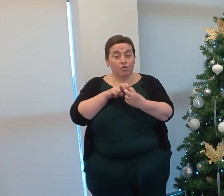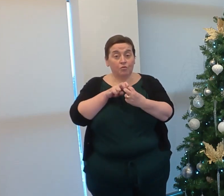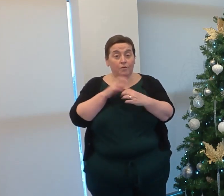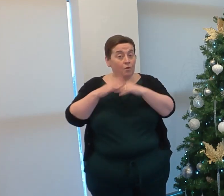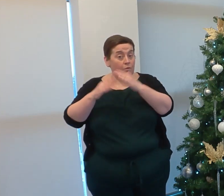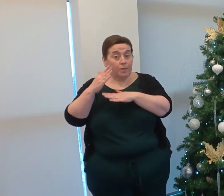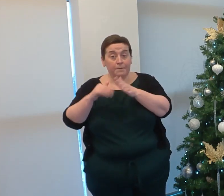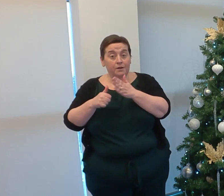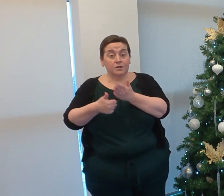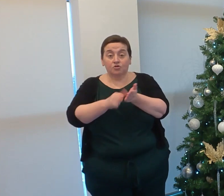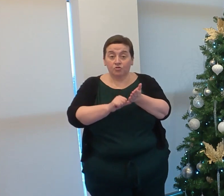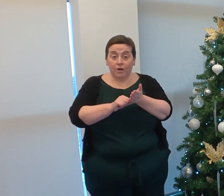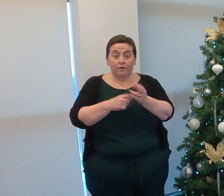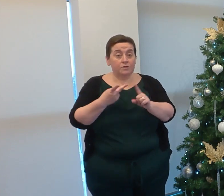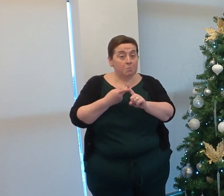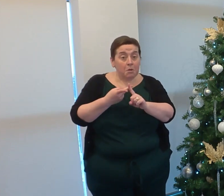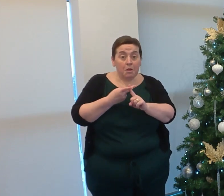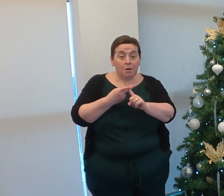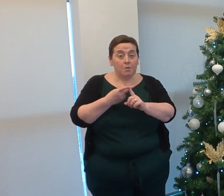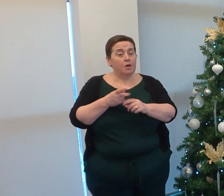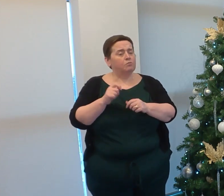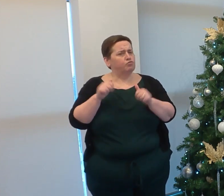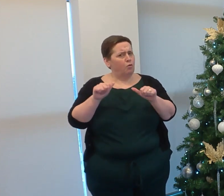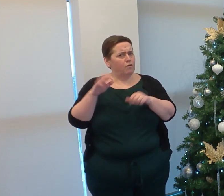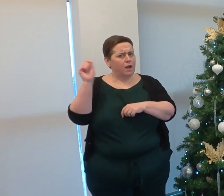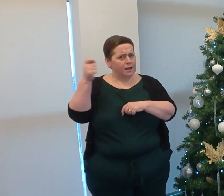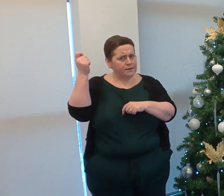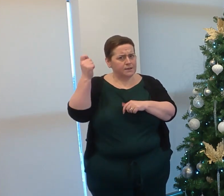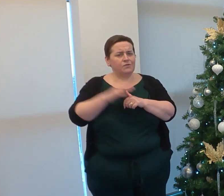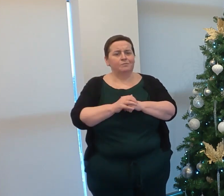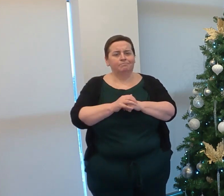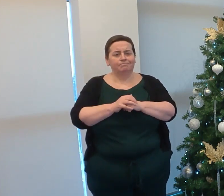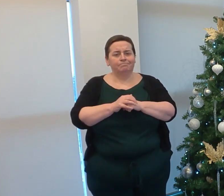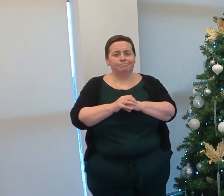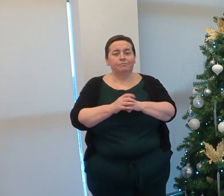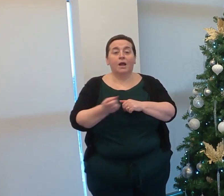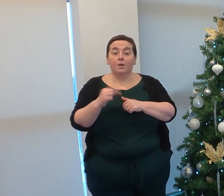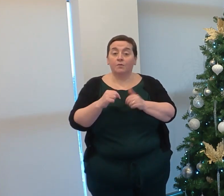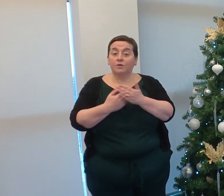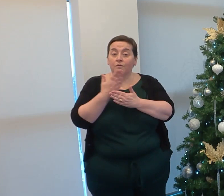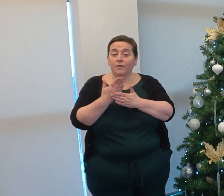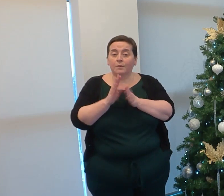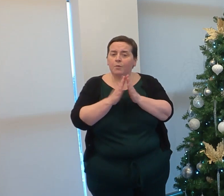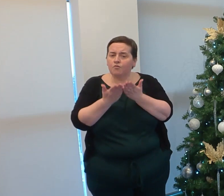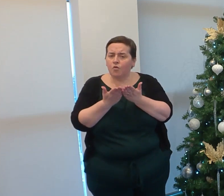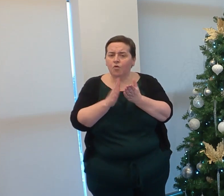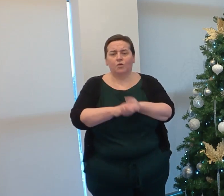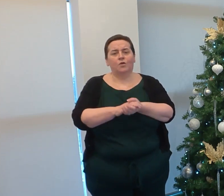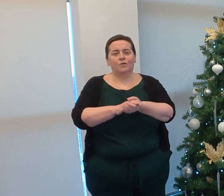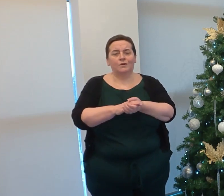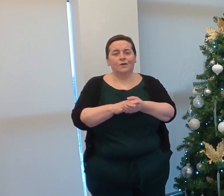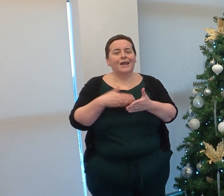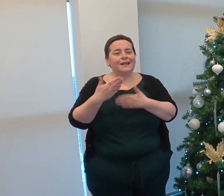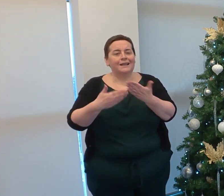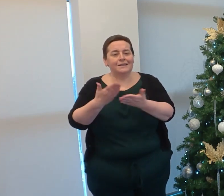for construction crafts, plumbing have been particularly successful and we have also developed our portfolio